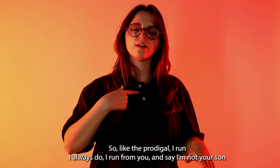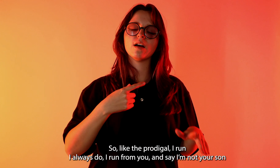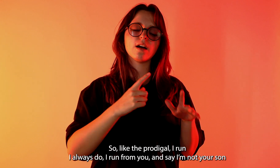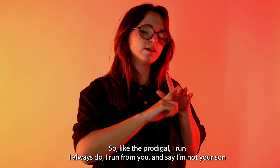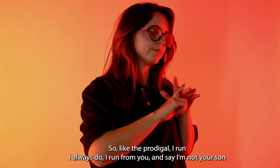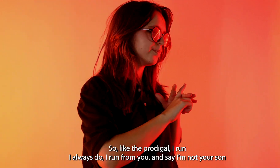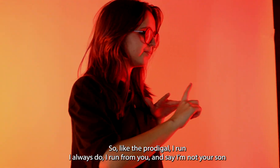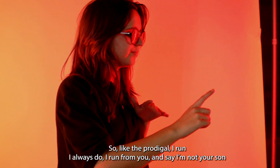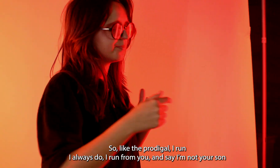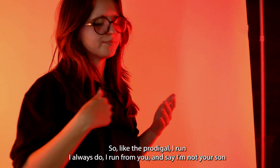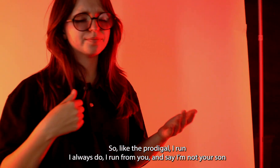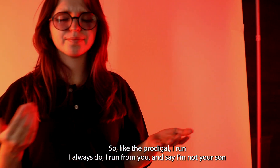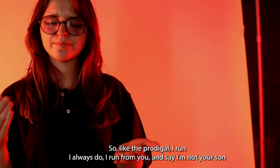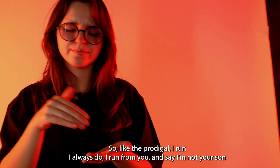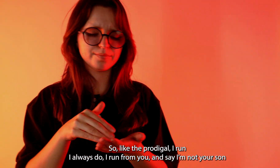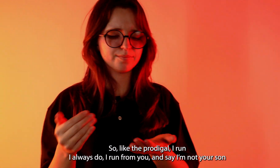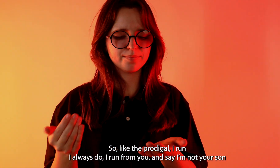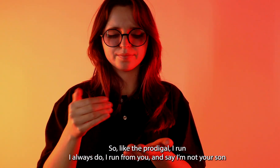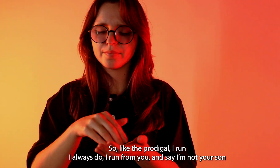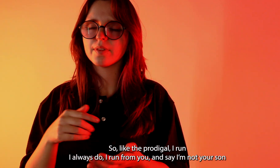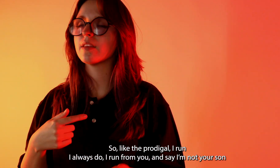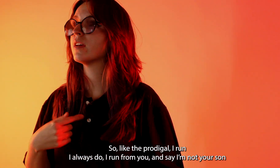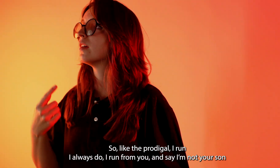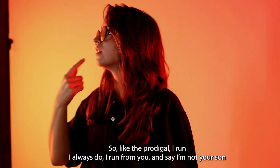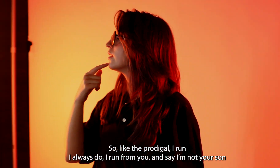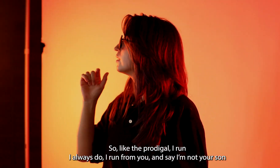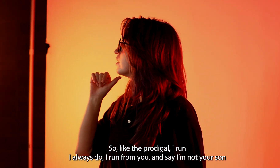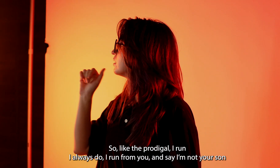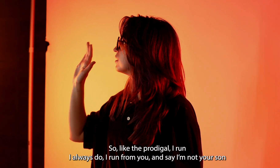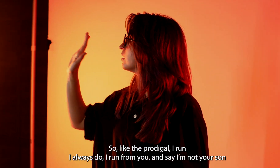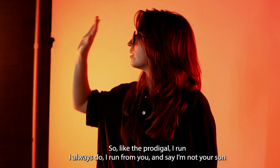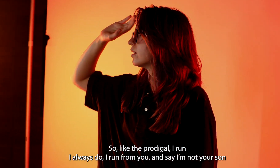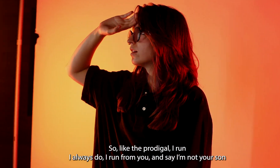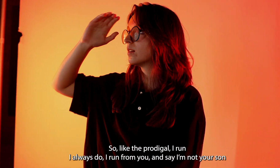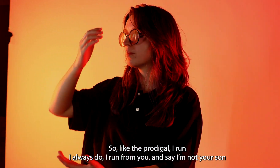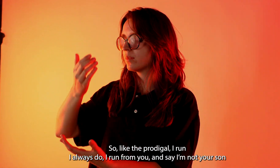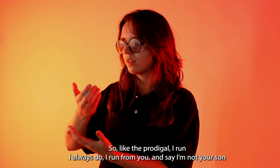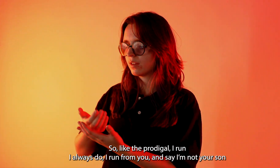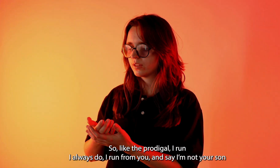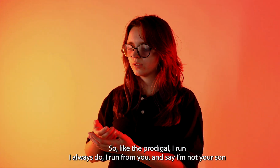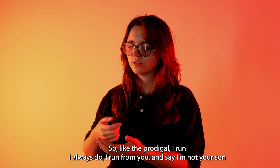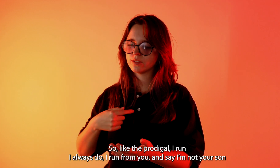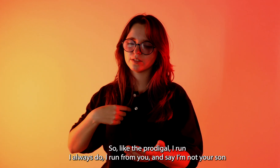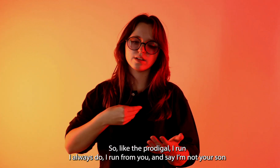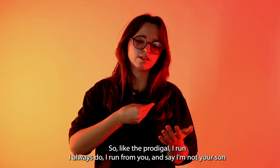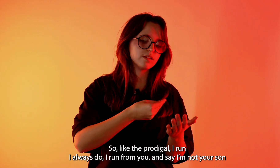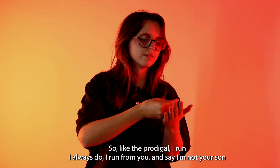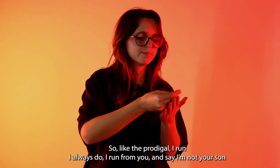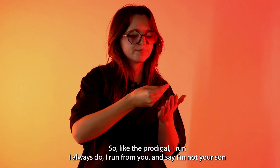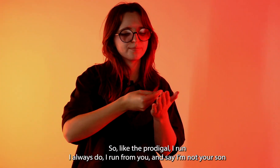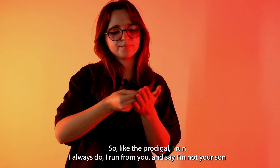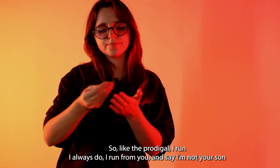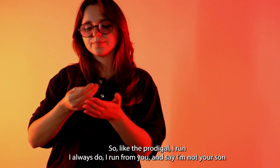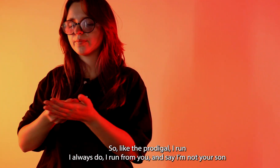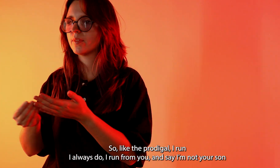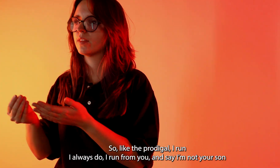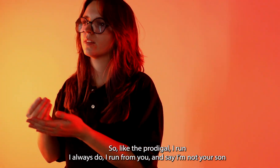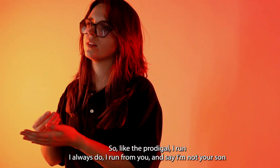I run, I always do, I run from you and say